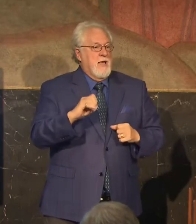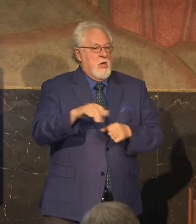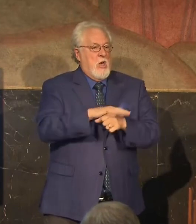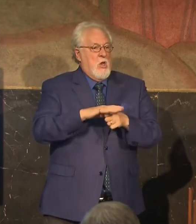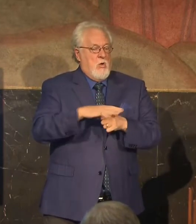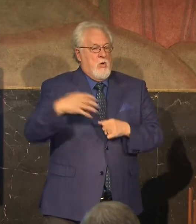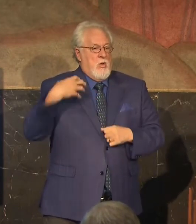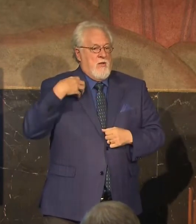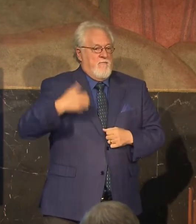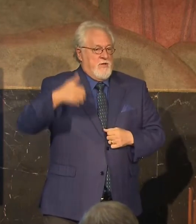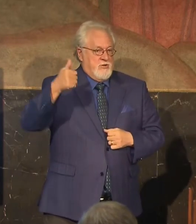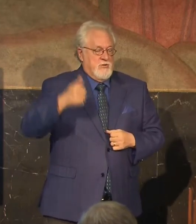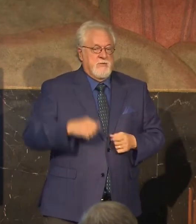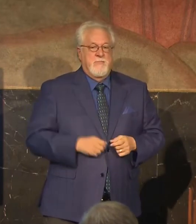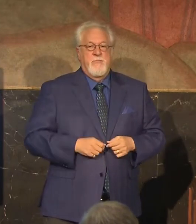officials and so forth.